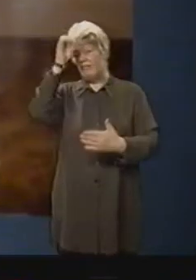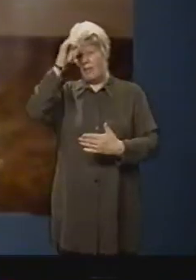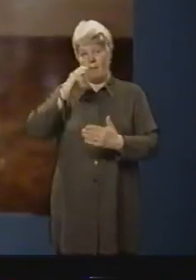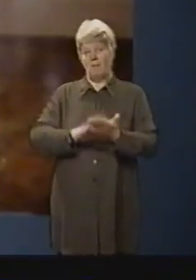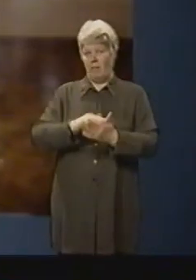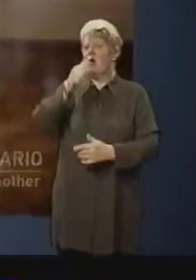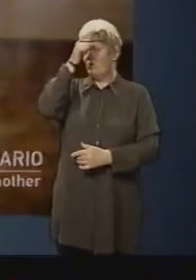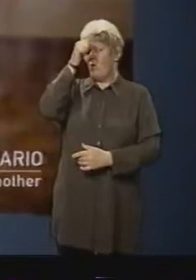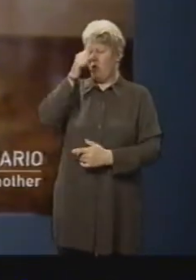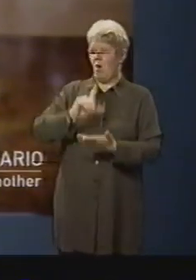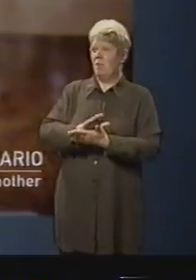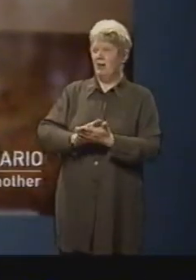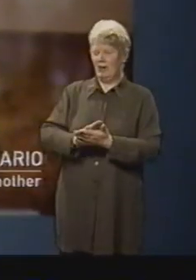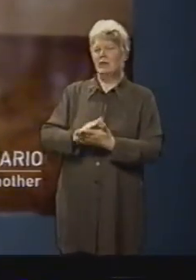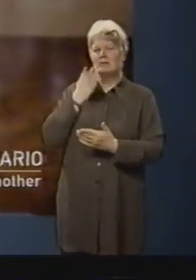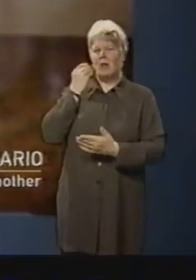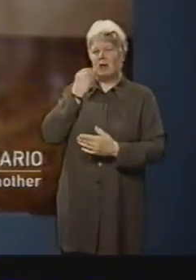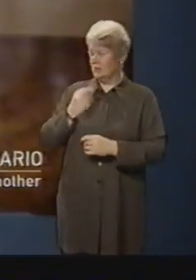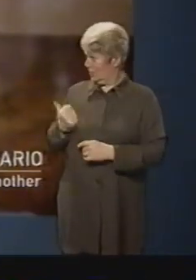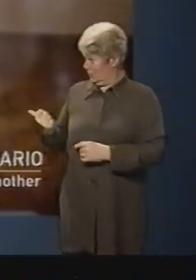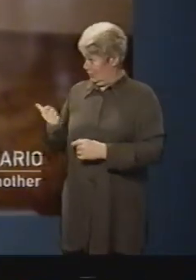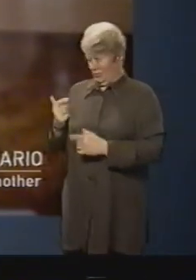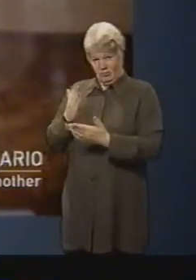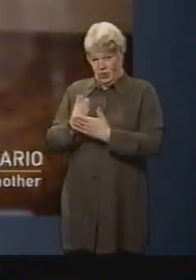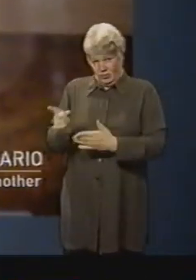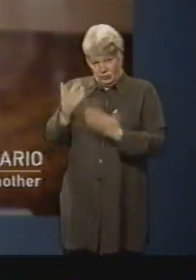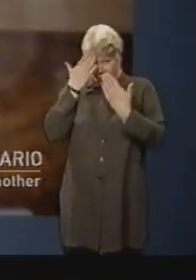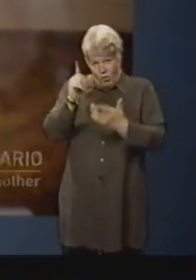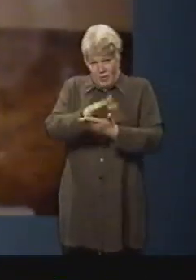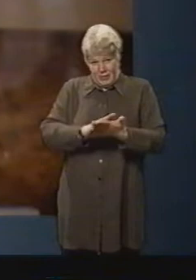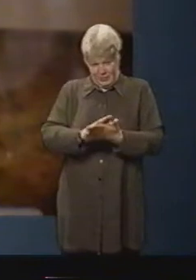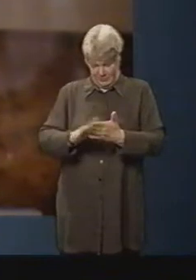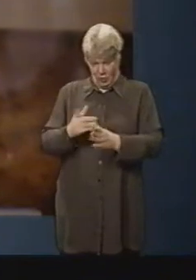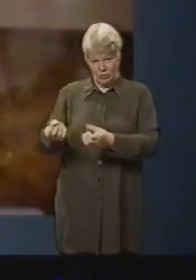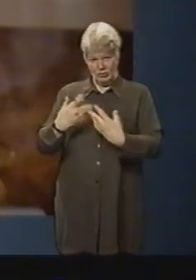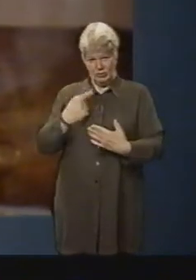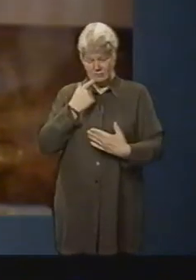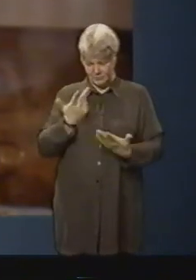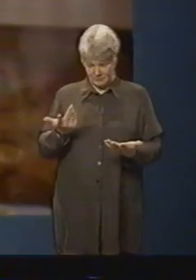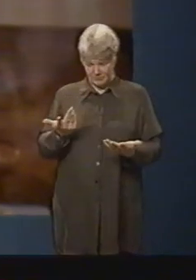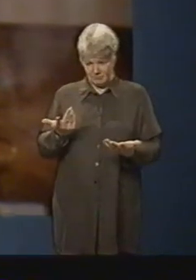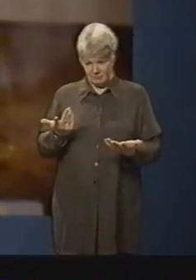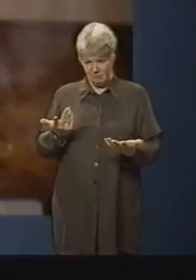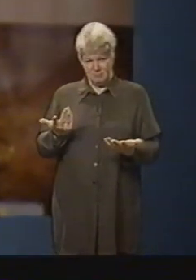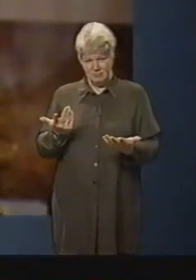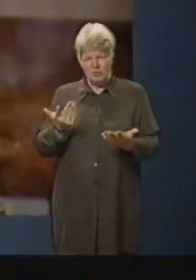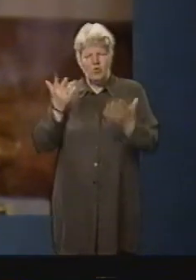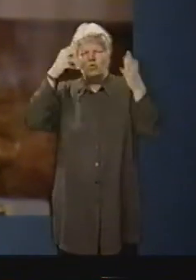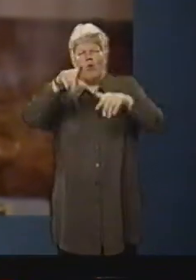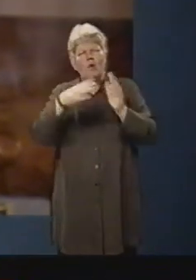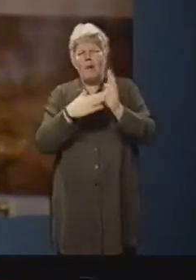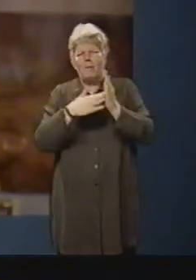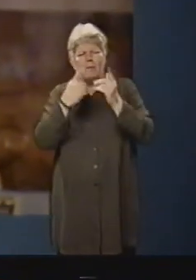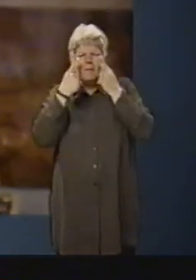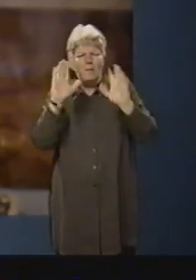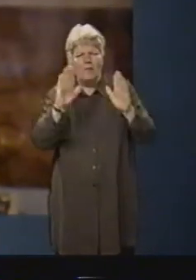She didn't realise what it meant, you know, because she said to me in the hospital that, well don't, don't worry mum, I just